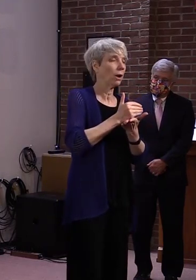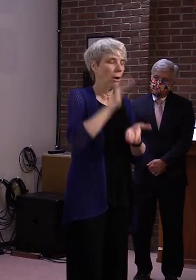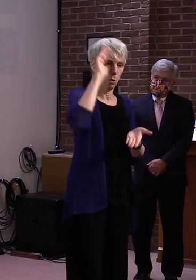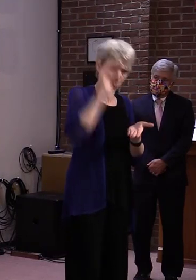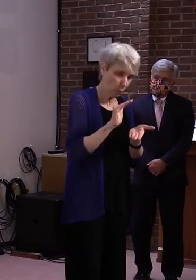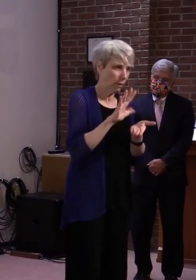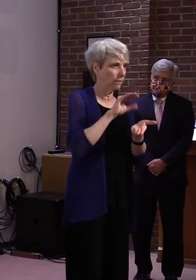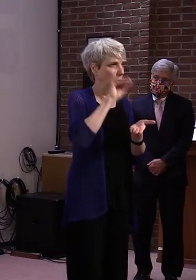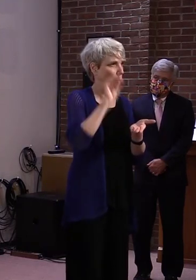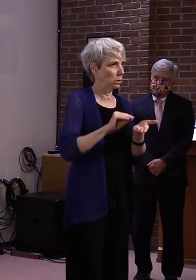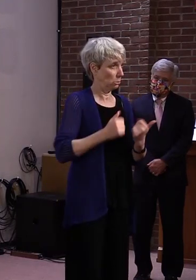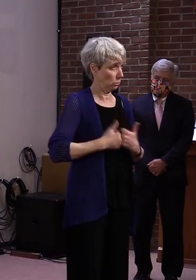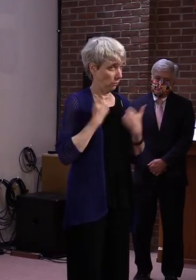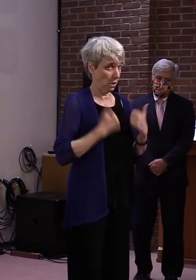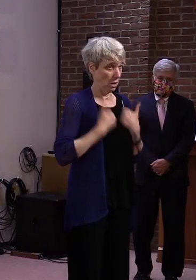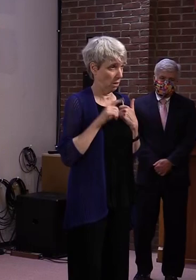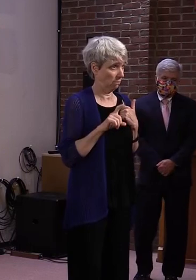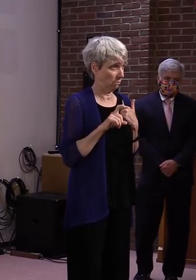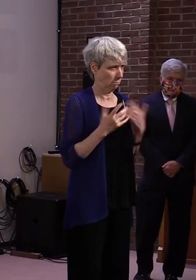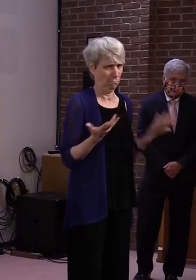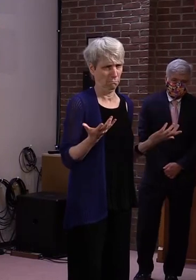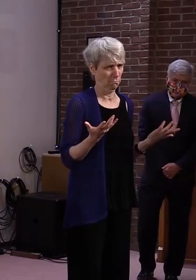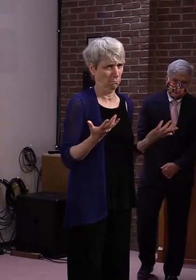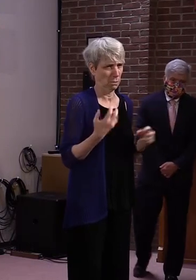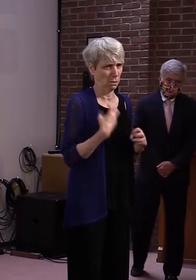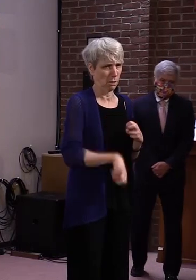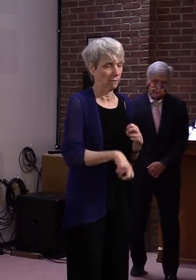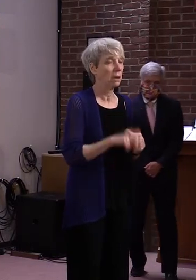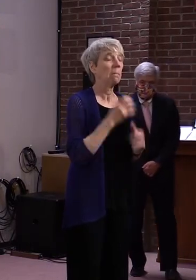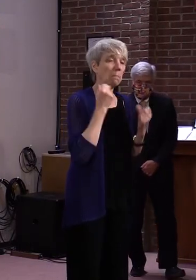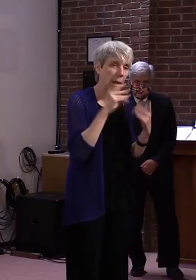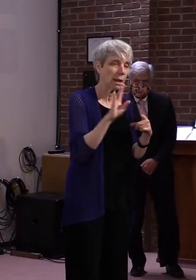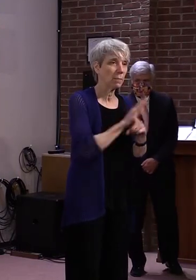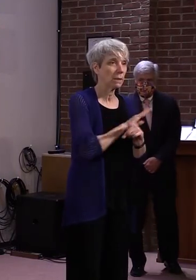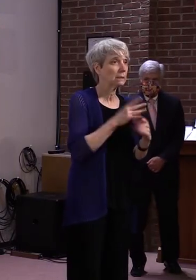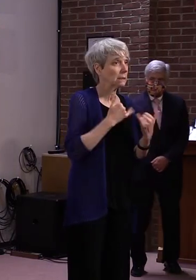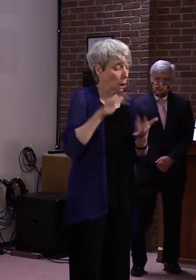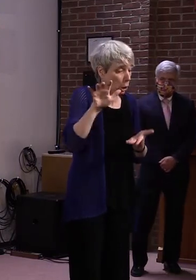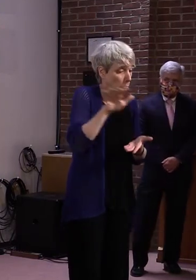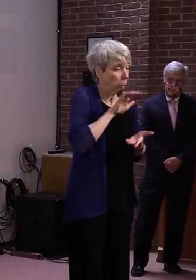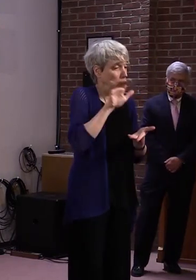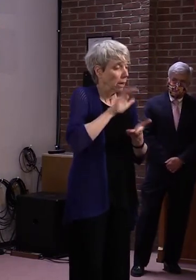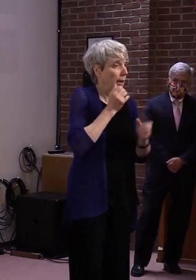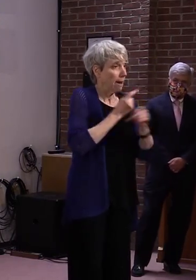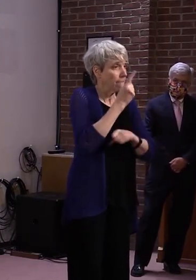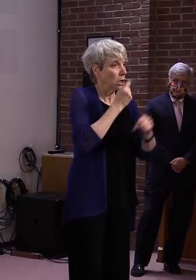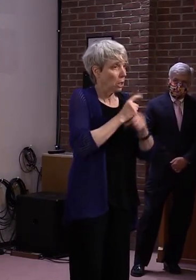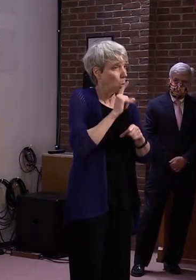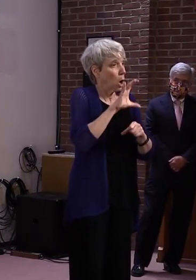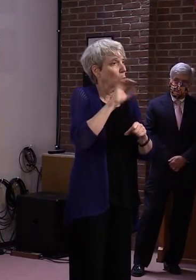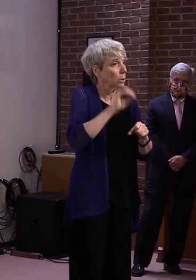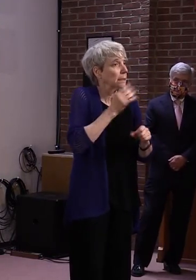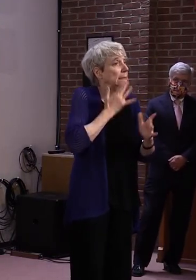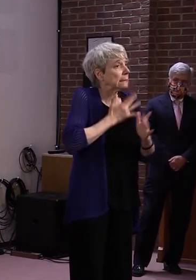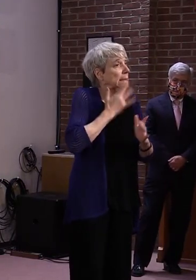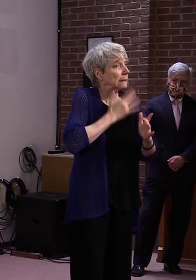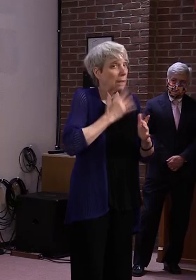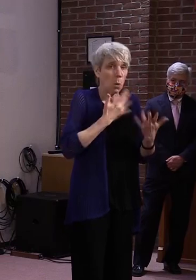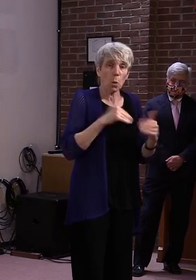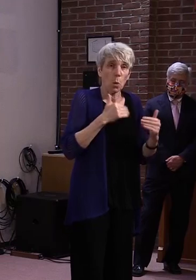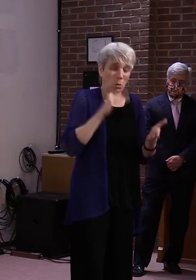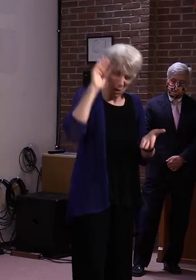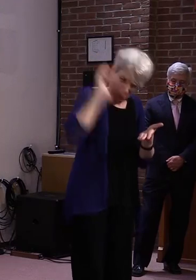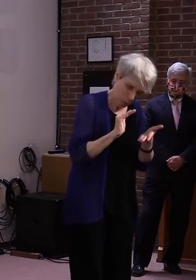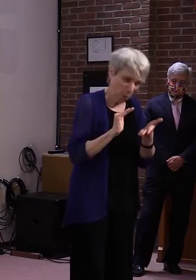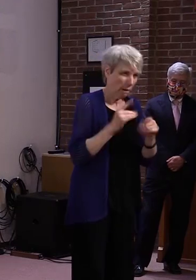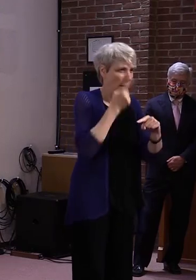struggle at 100% capacity. So it is a very dire situation and we would love more flexibility and we'll see what happens as